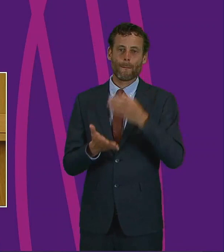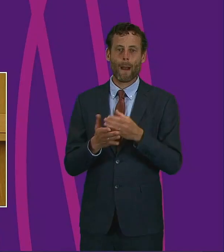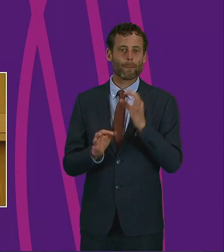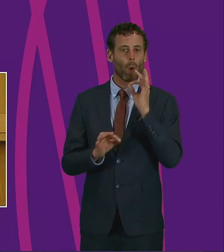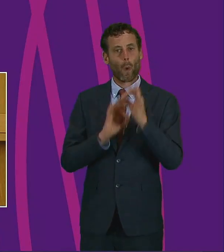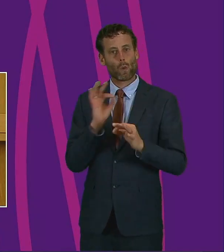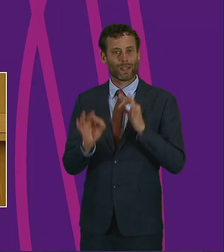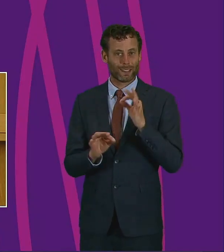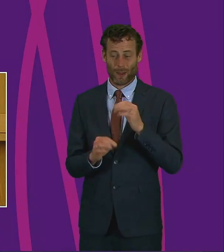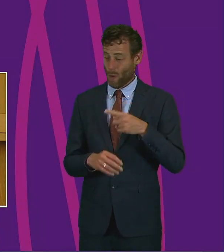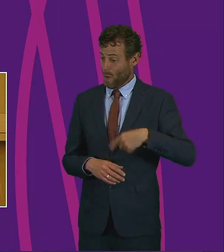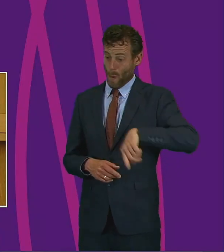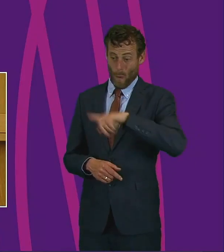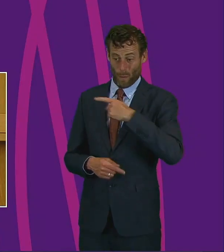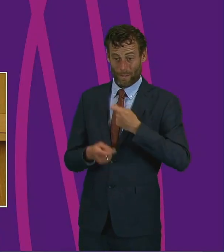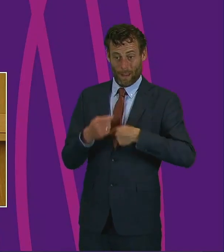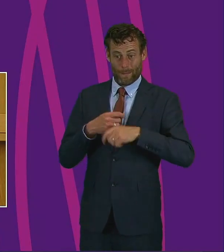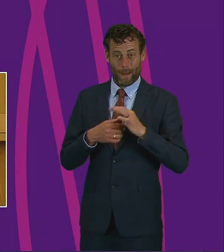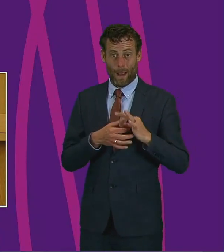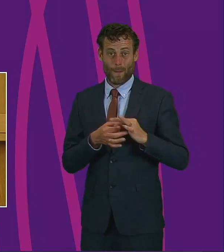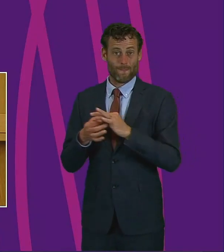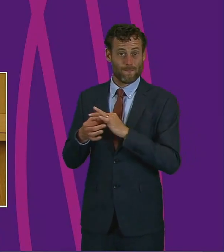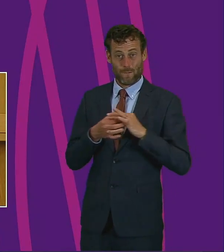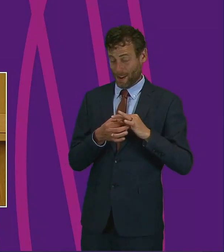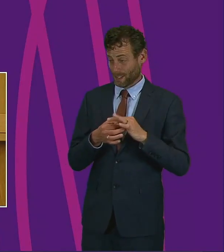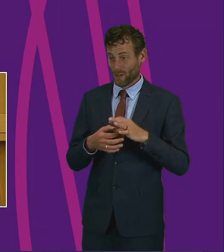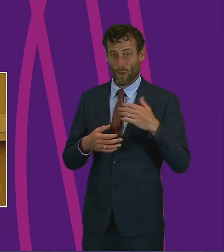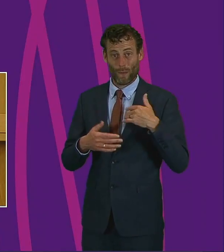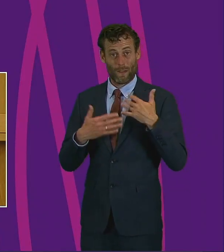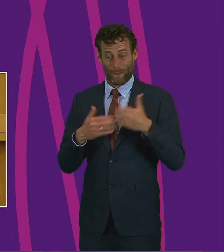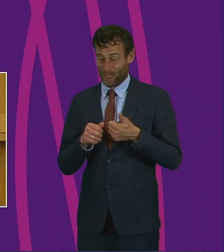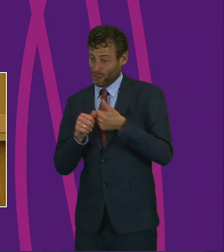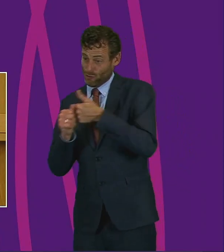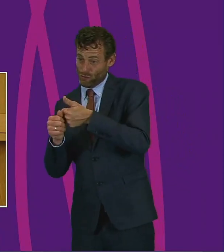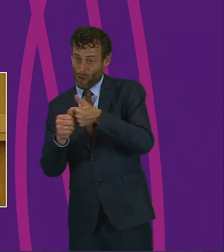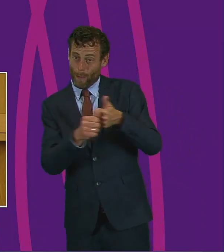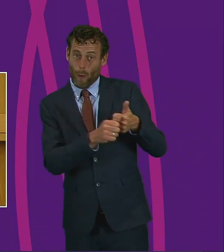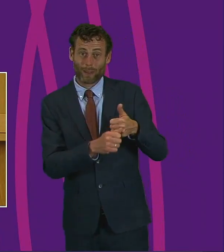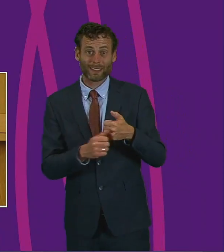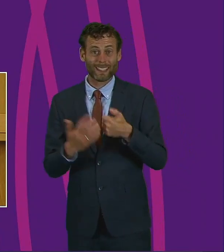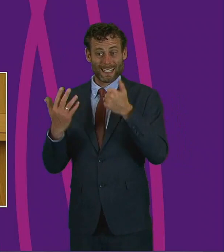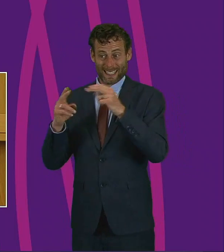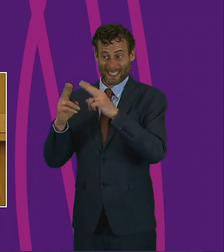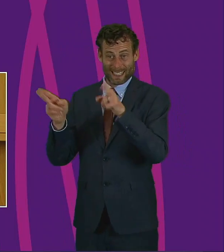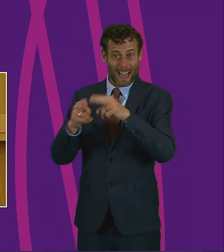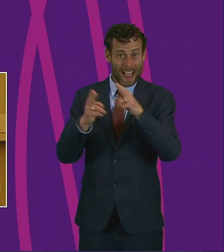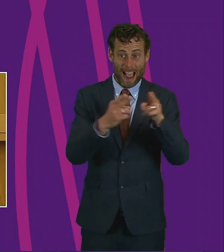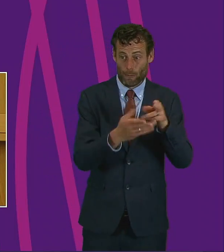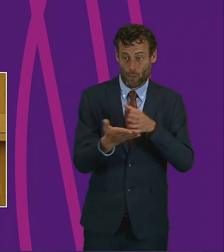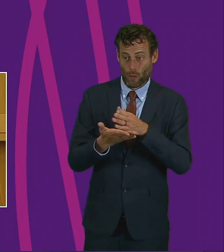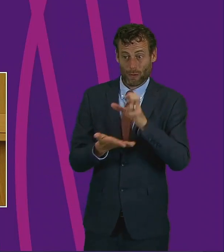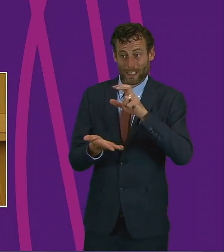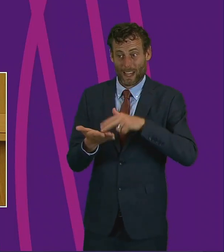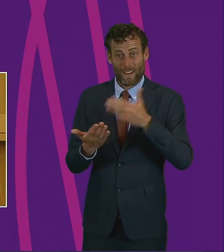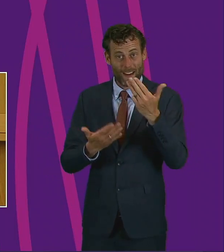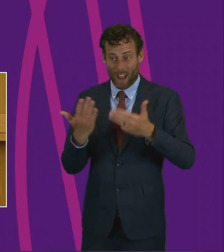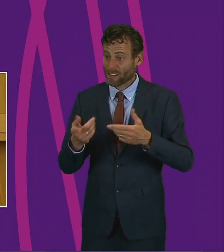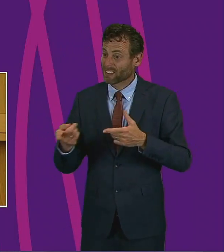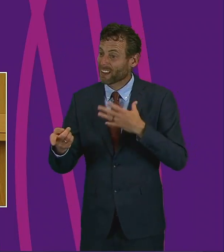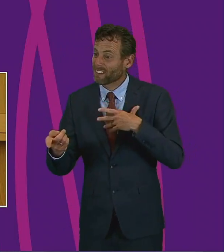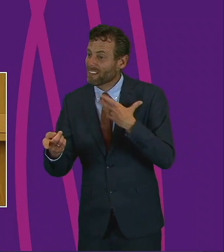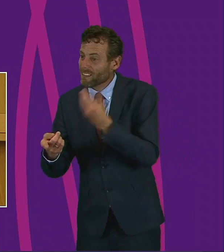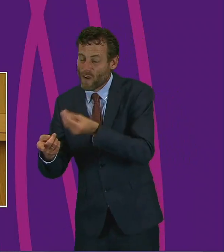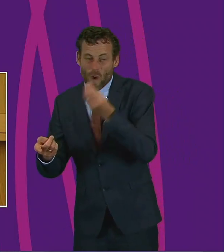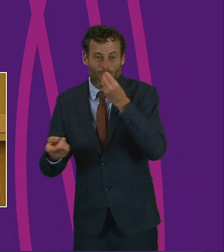each of us, and together we have supported two of our six households through COVID-19 infection, running errands and offering other